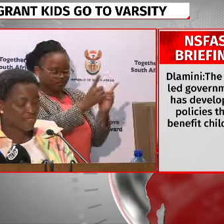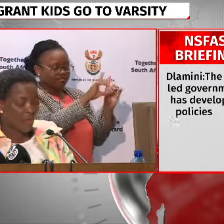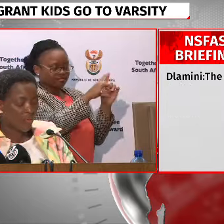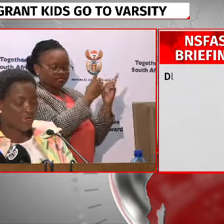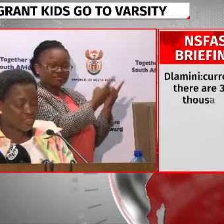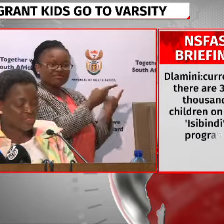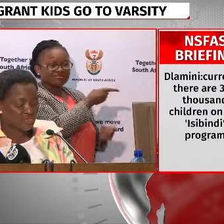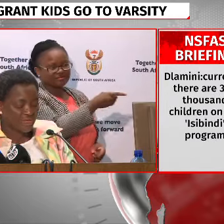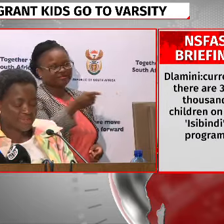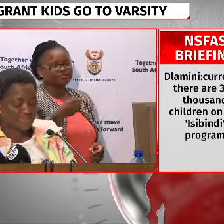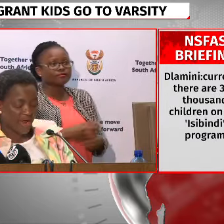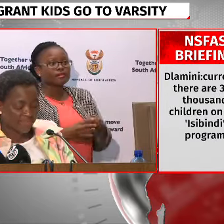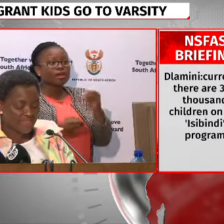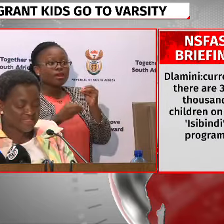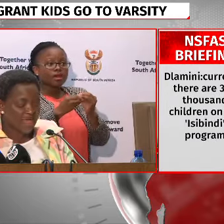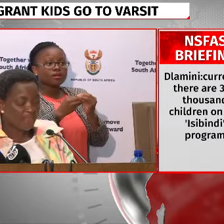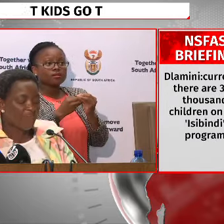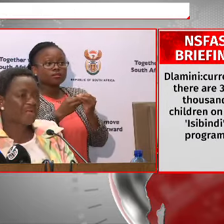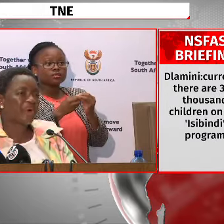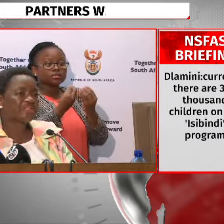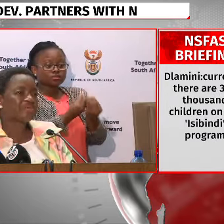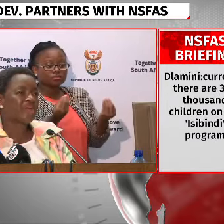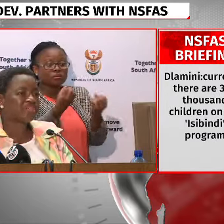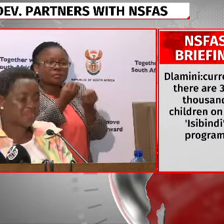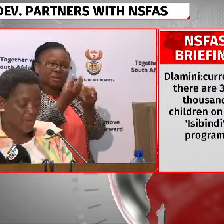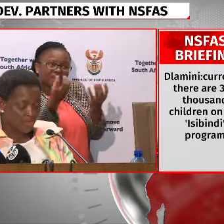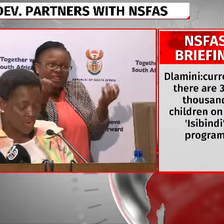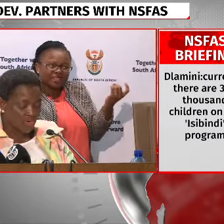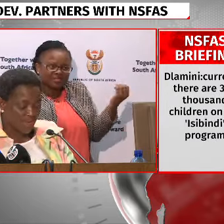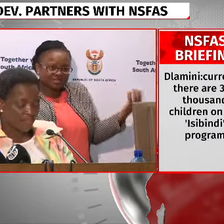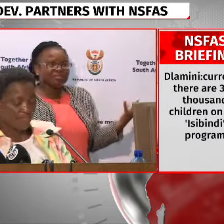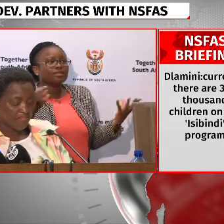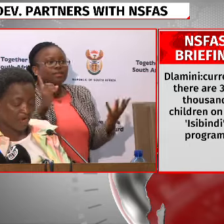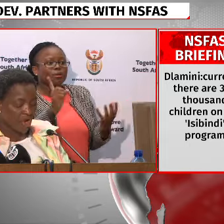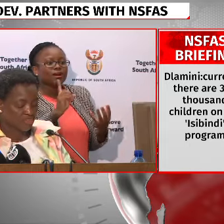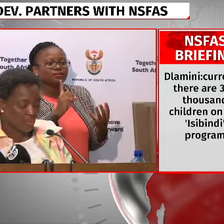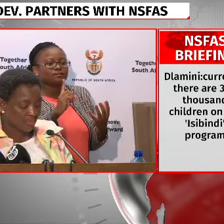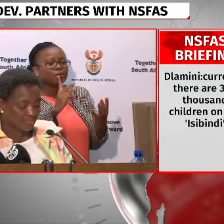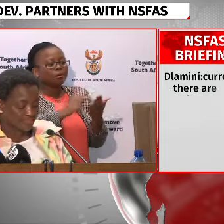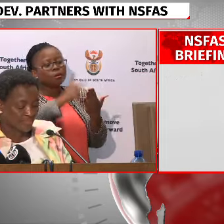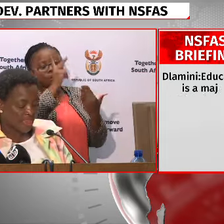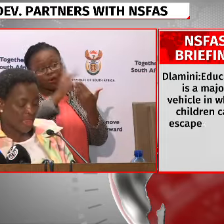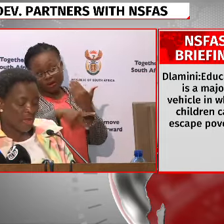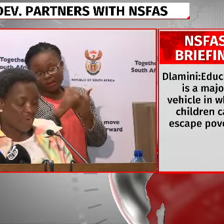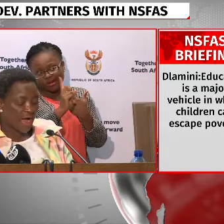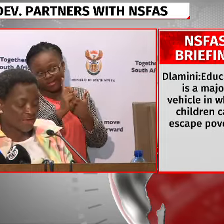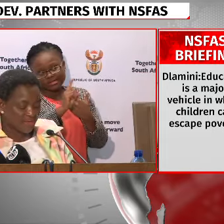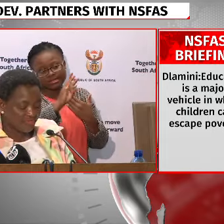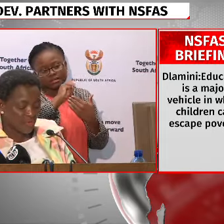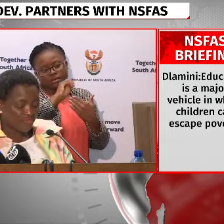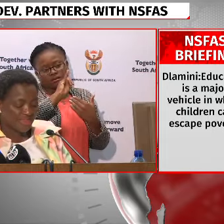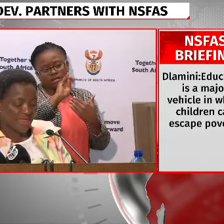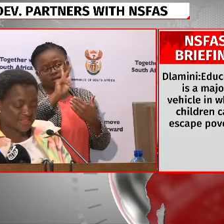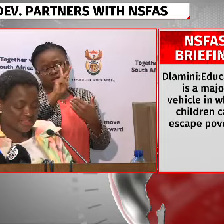learners were reached during the Department's public participation program, MIKONZO. We are